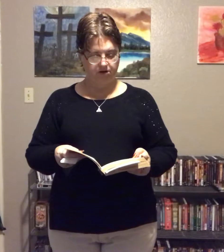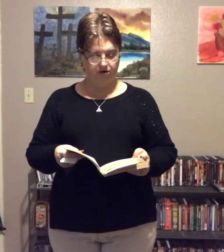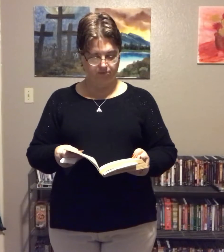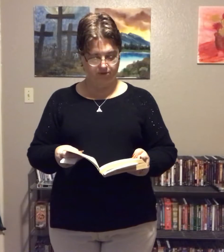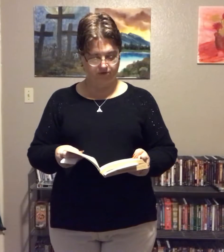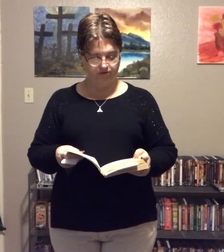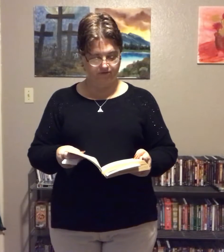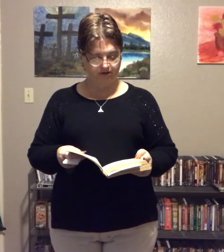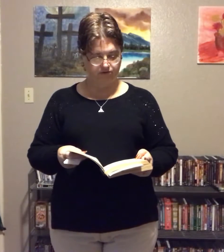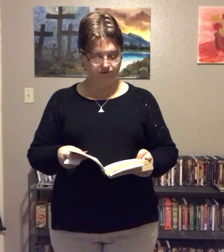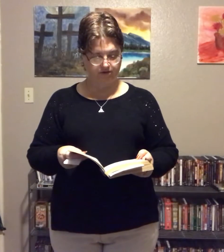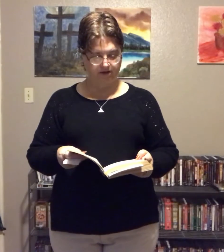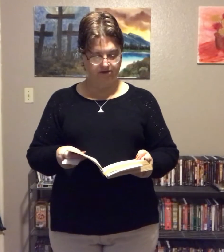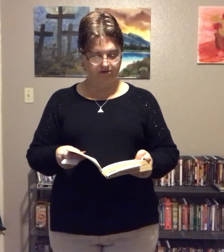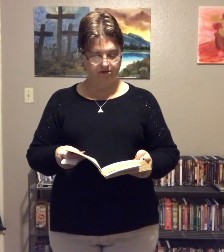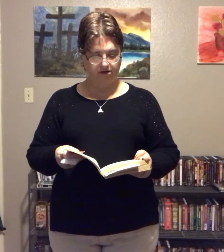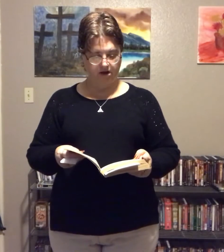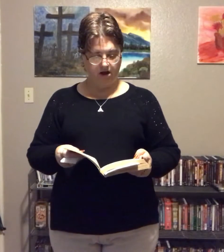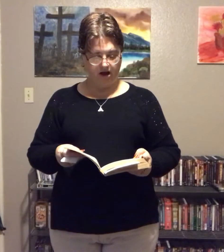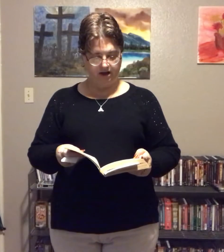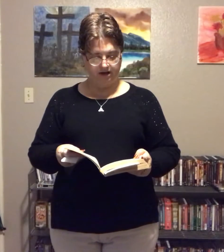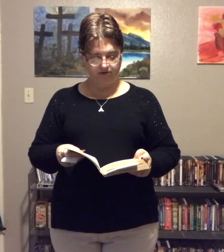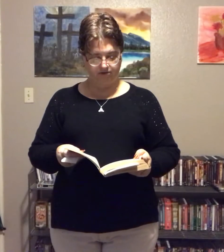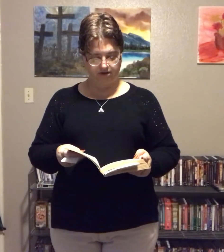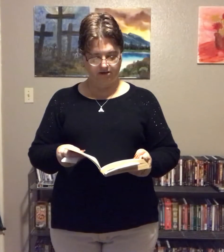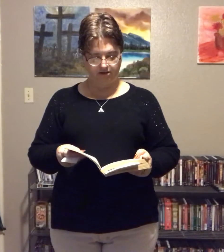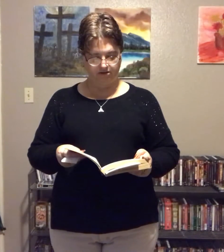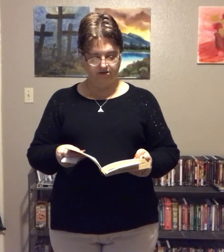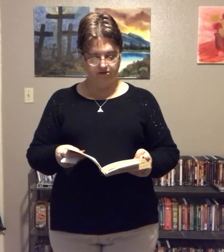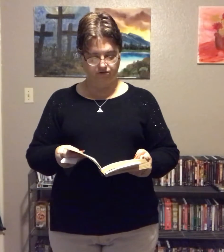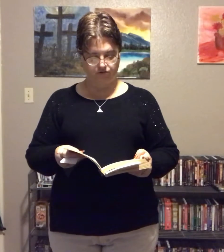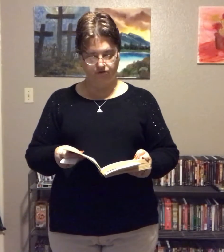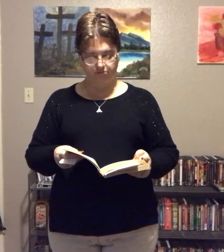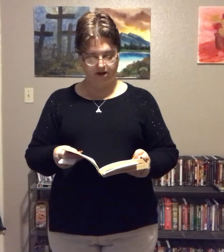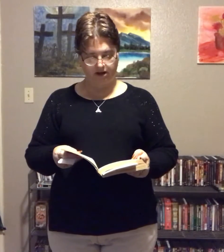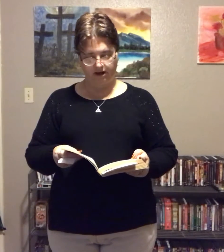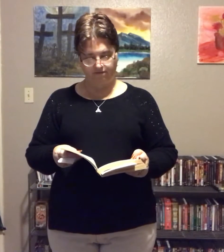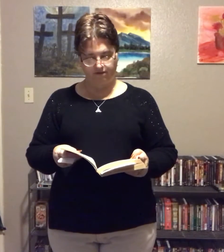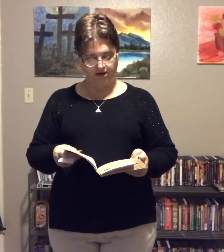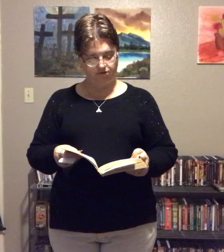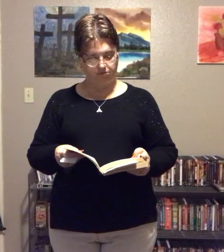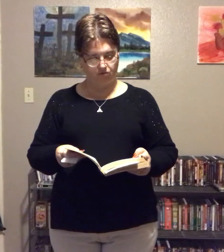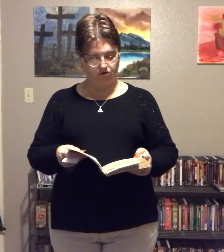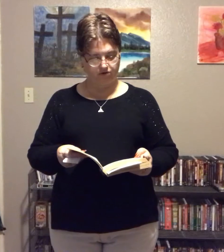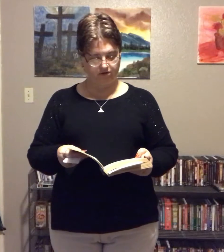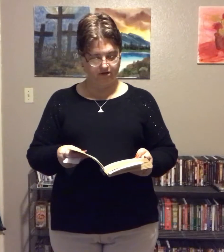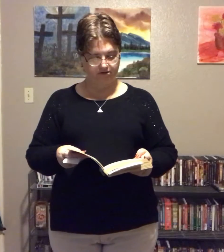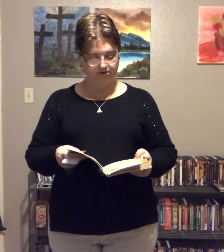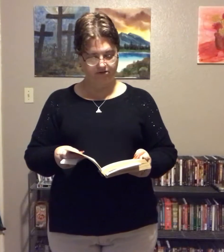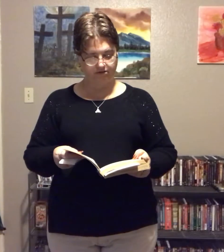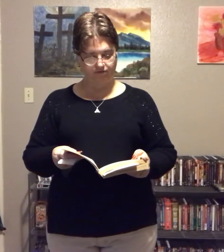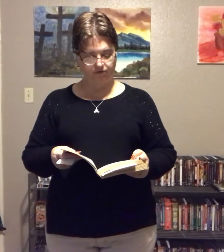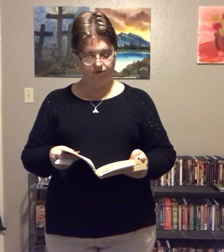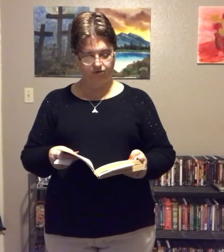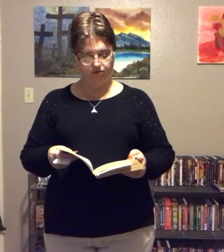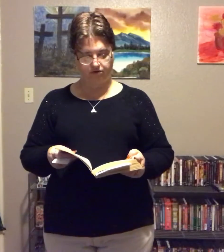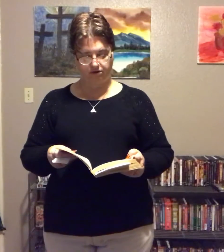compulsive exercise. I now see that this controlled my life even more than the excessive food or the